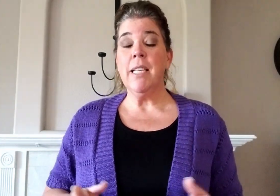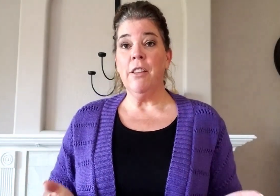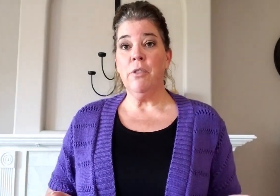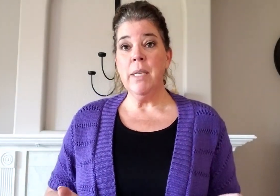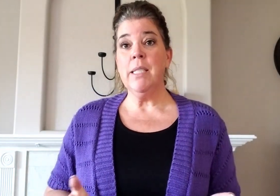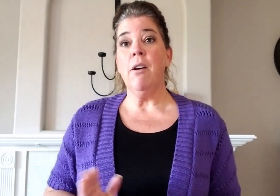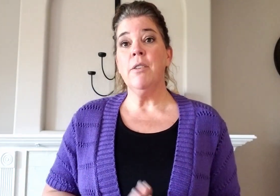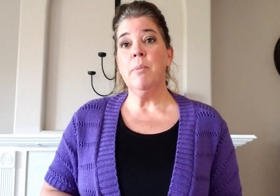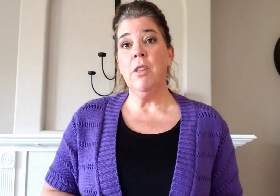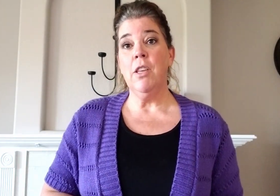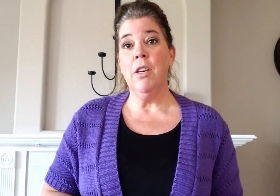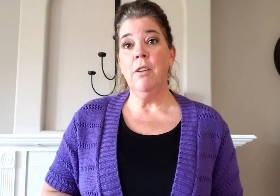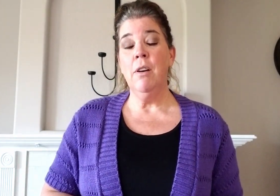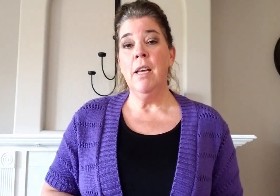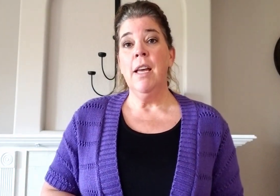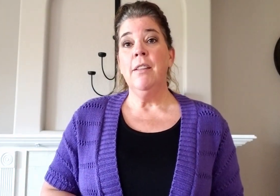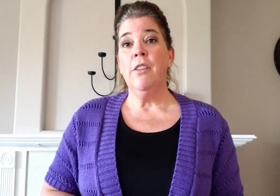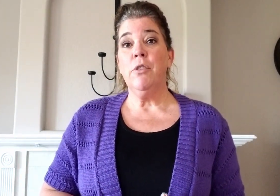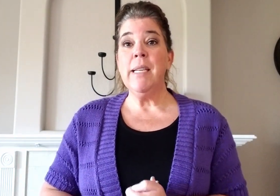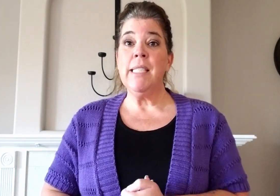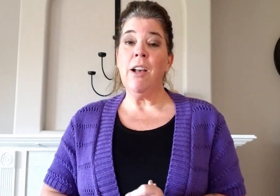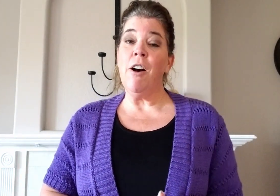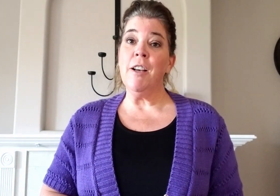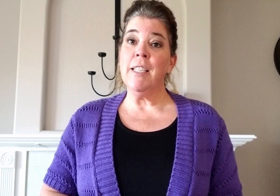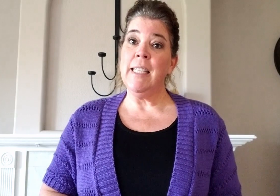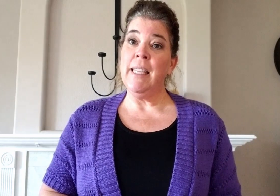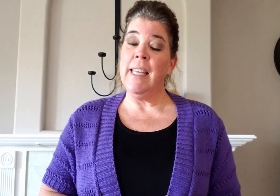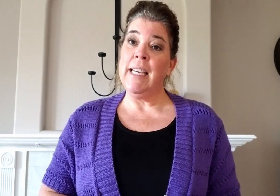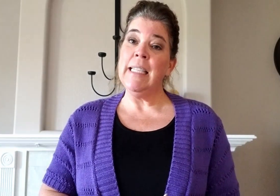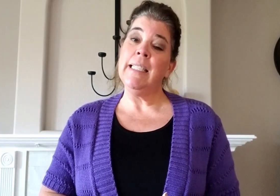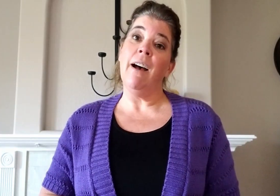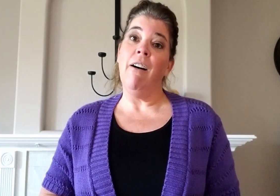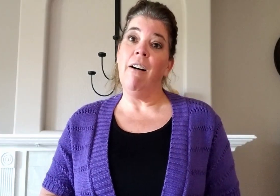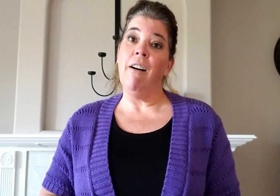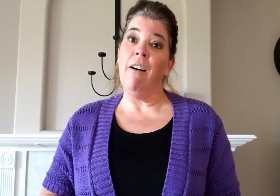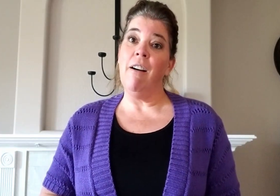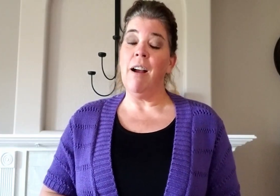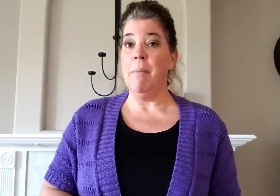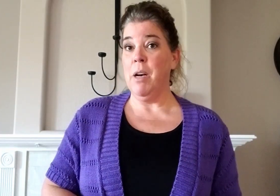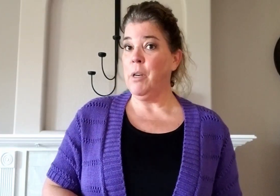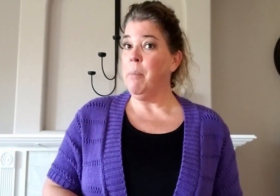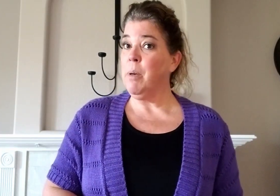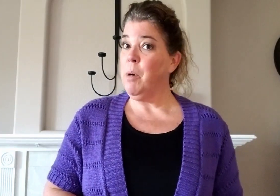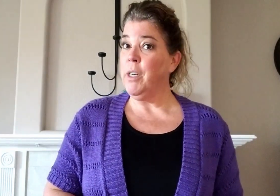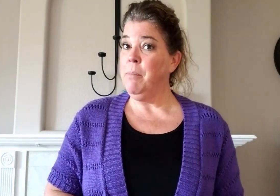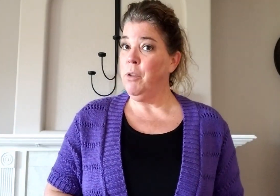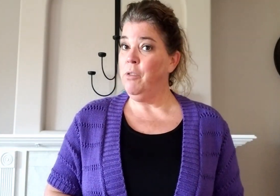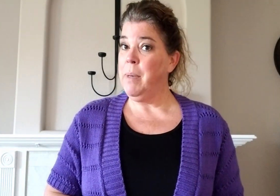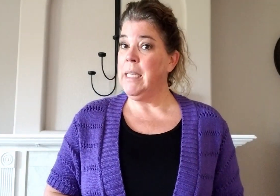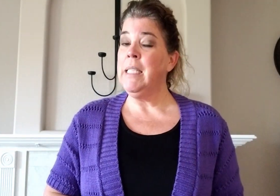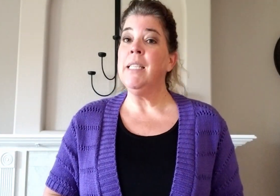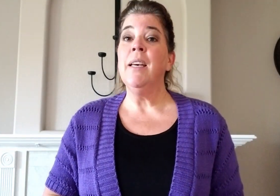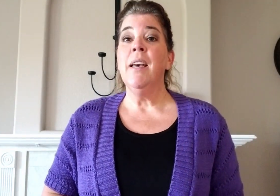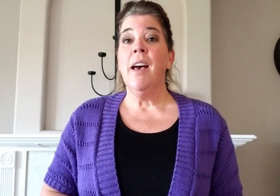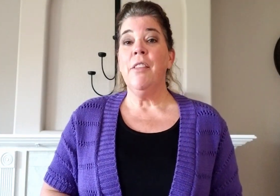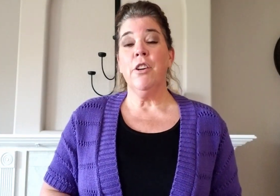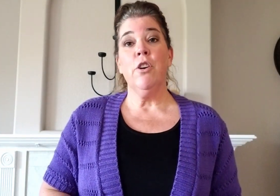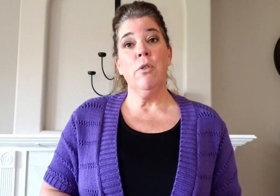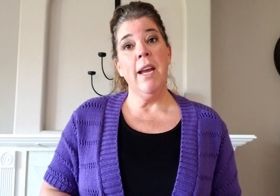sing three songs with you. The three songs in this are about upper body movement. They're great